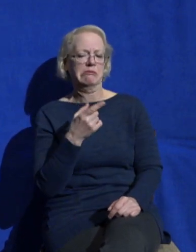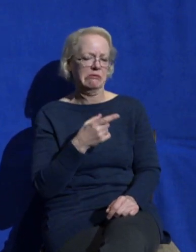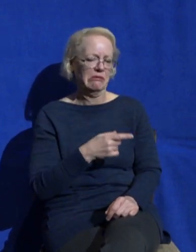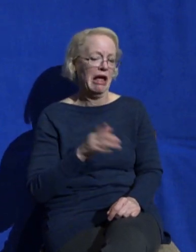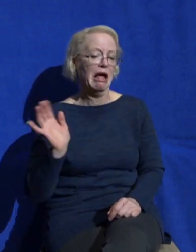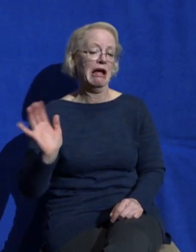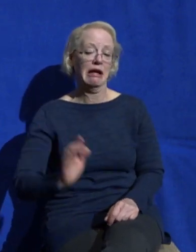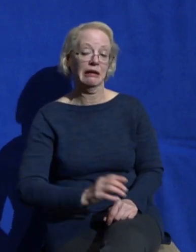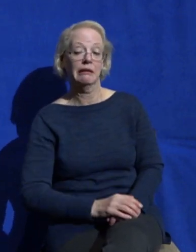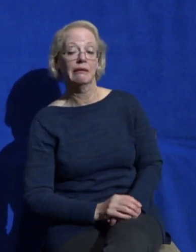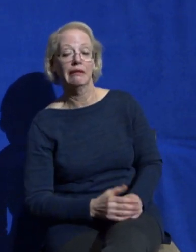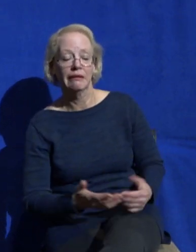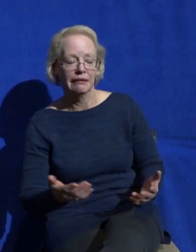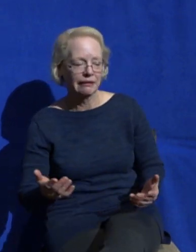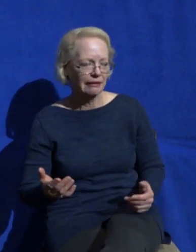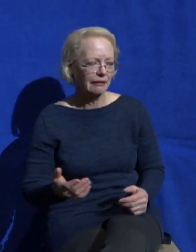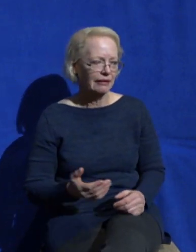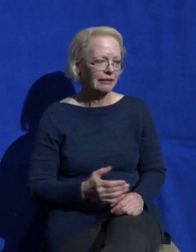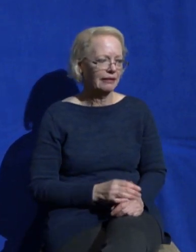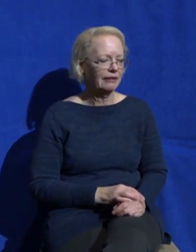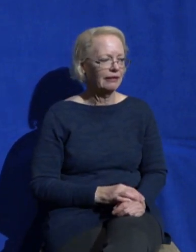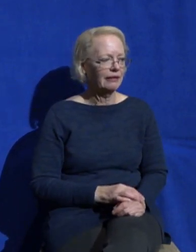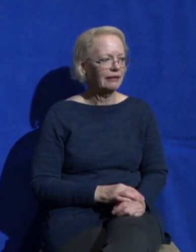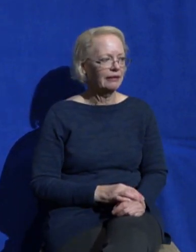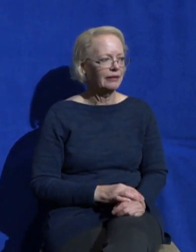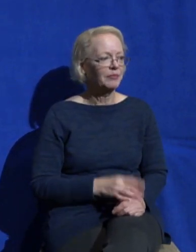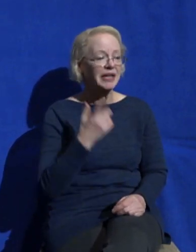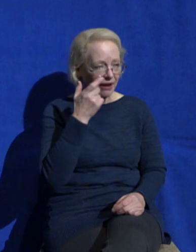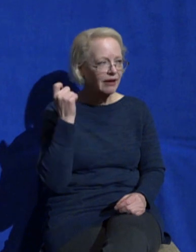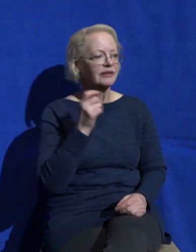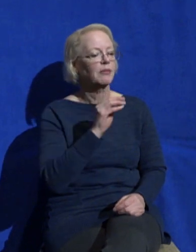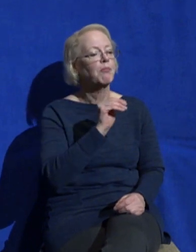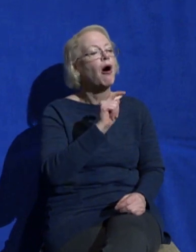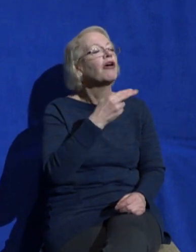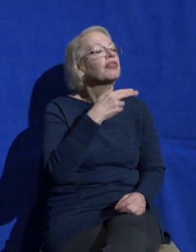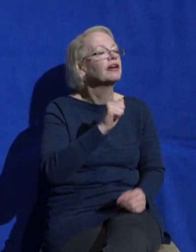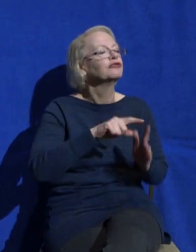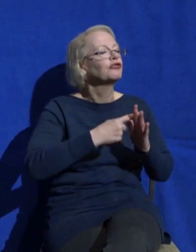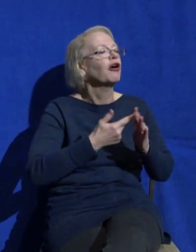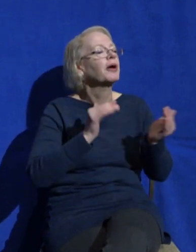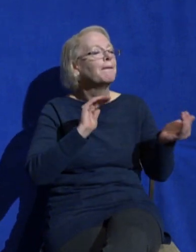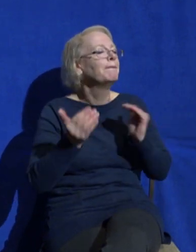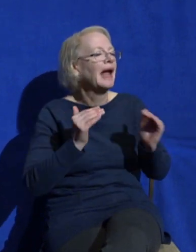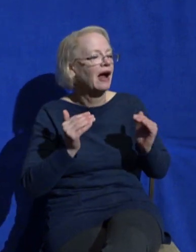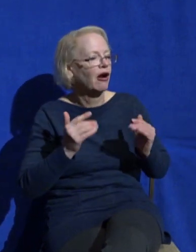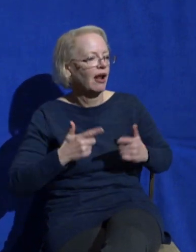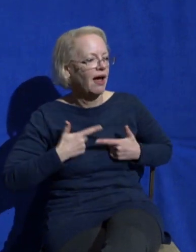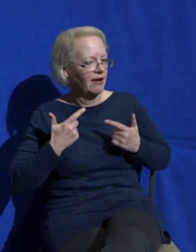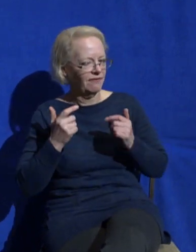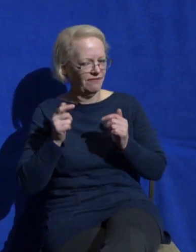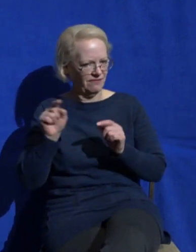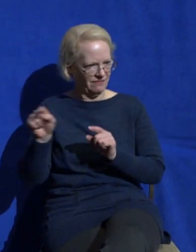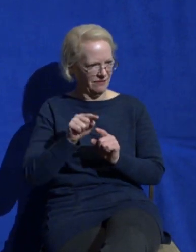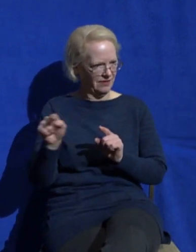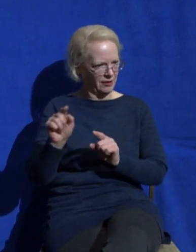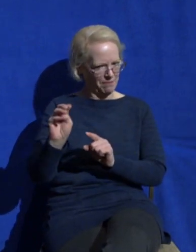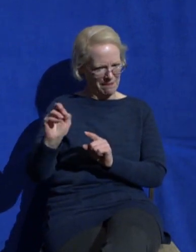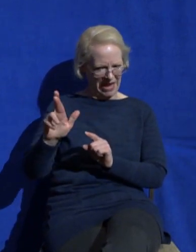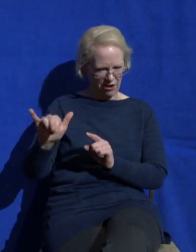She's comparing her life to Mary's life and getting more and more resentful towards her and then that